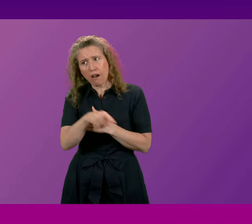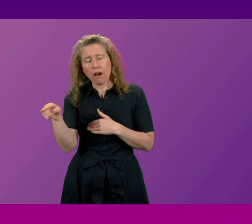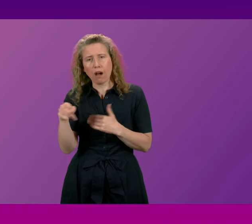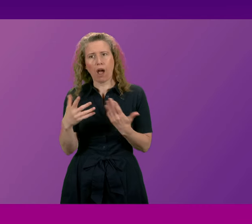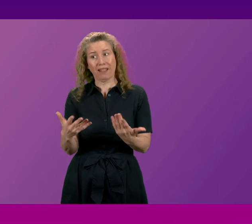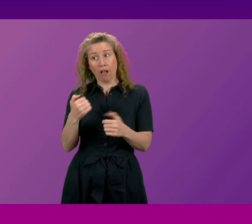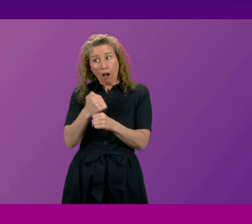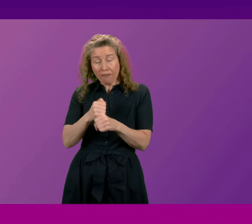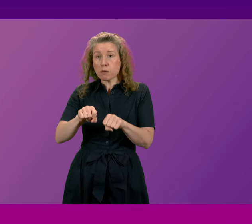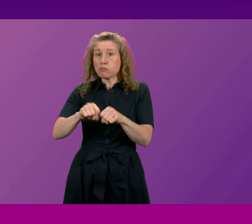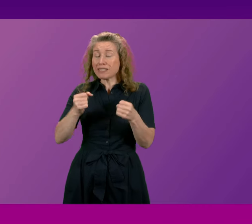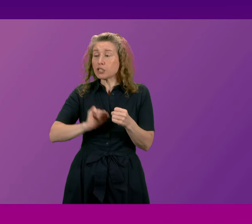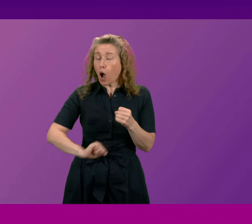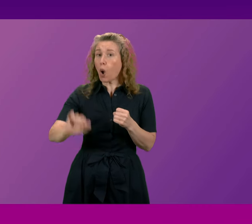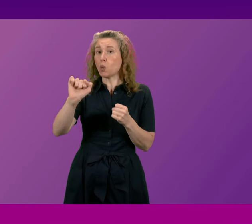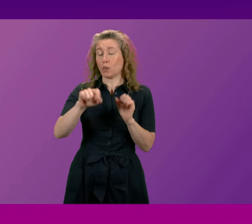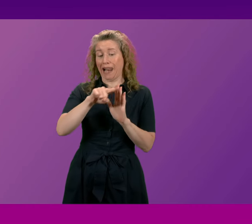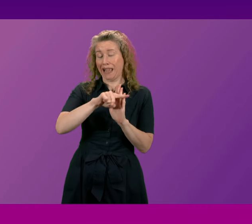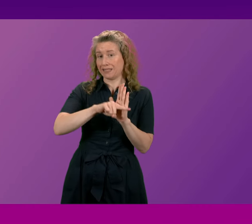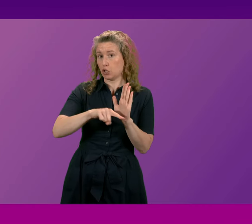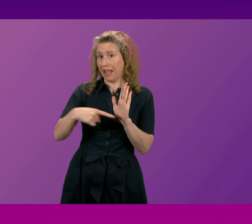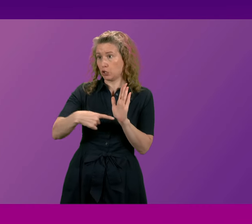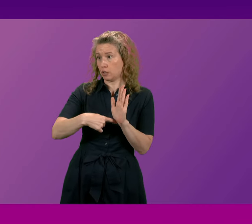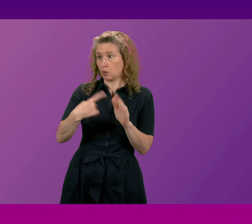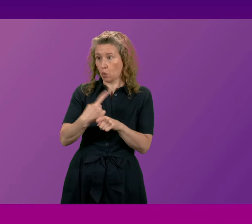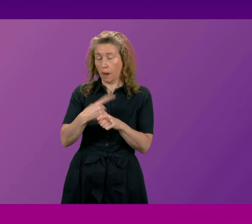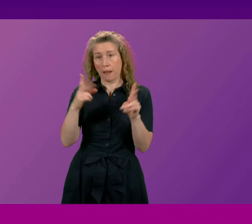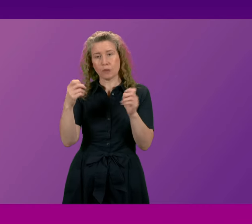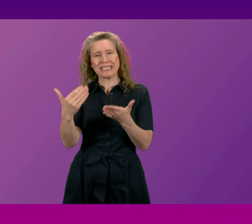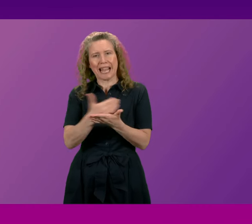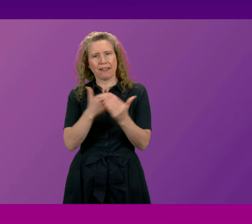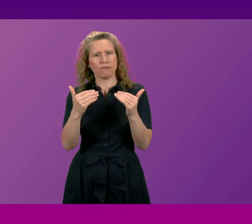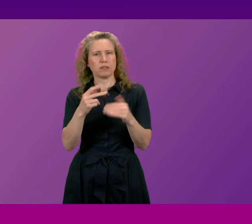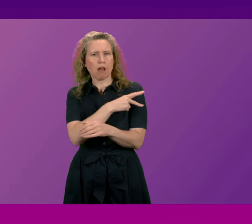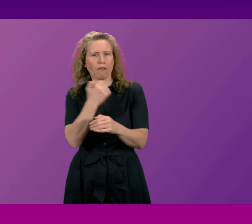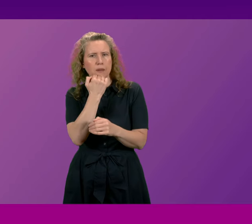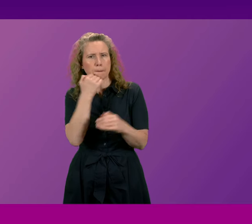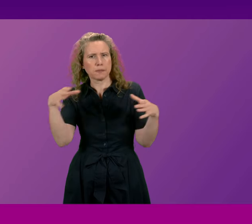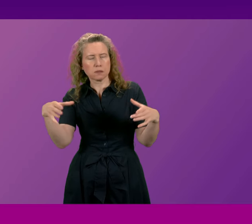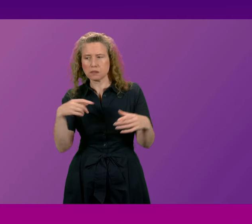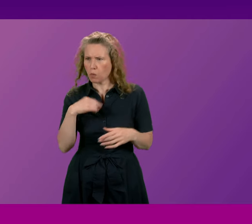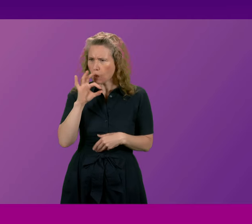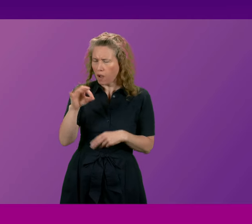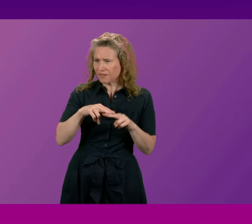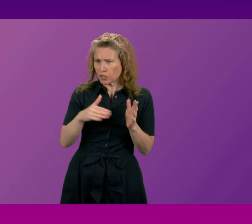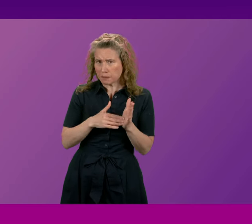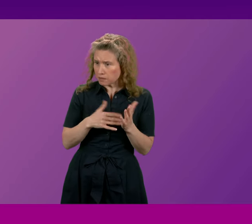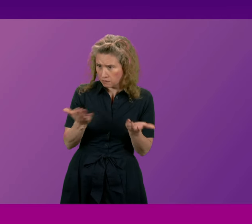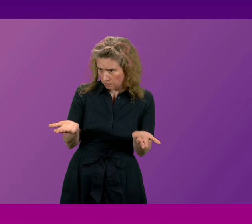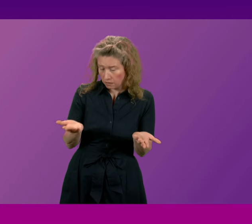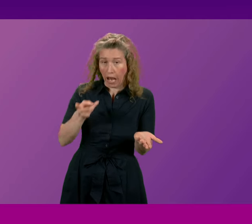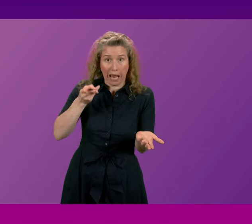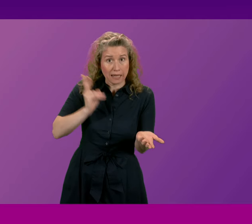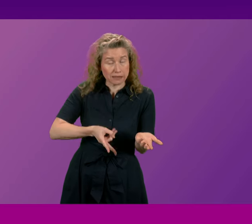is in breach of its own legislation on safe staffing so can I ask the first minister whether this is just another